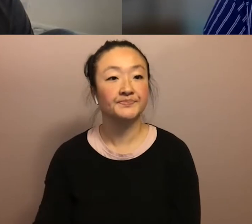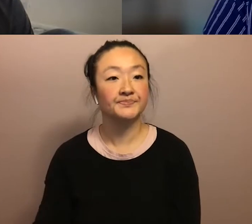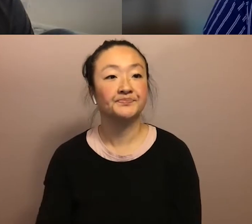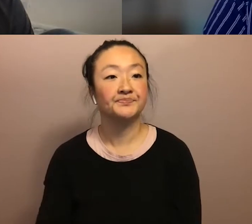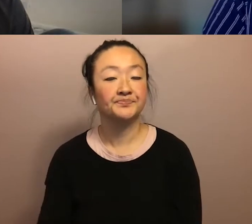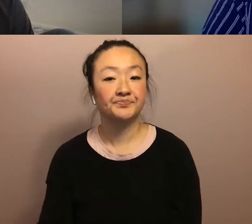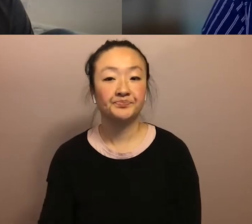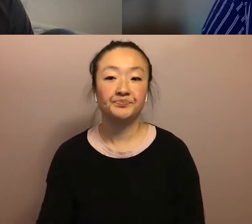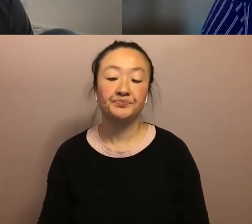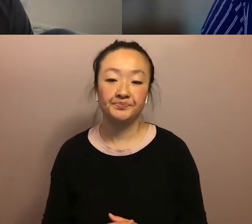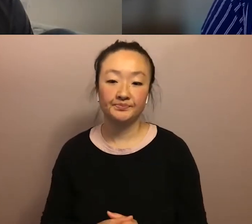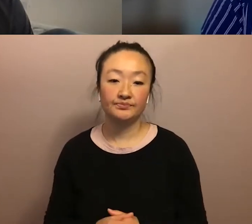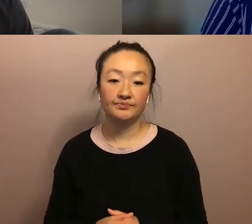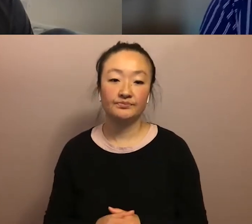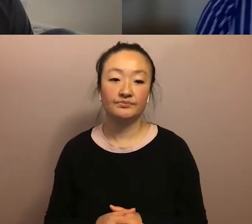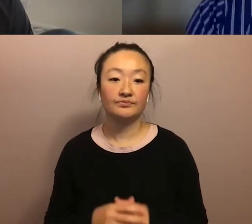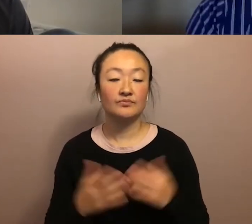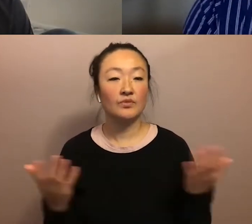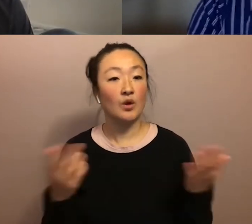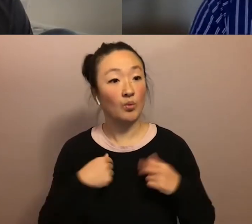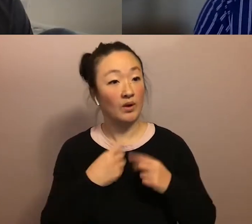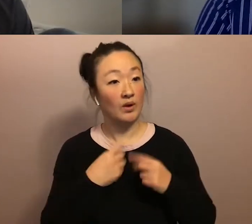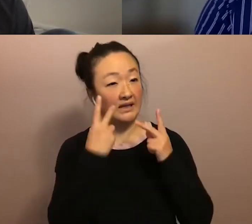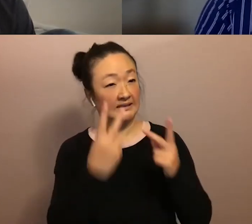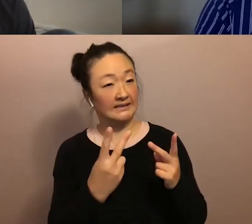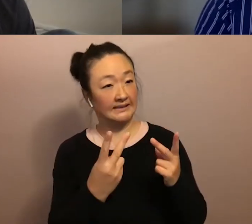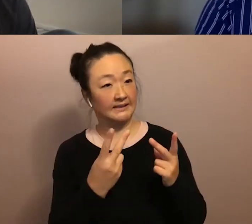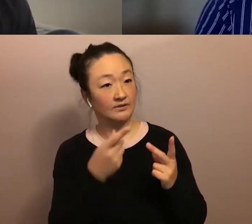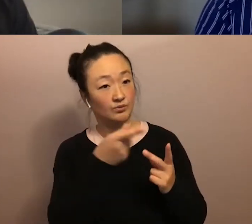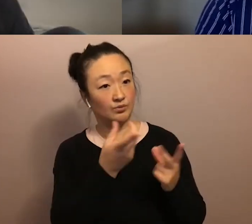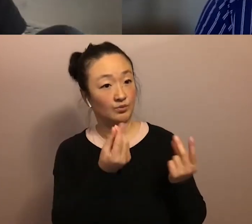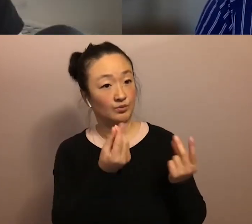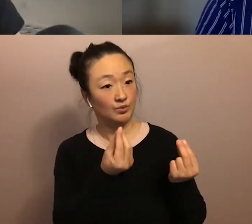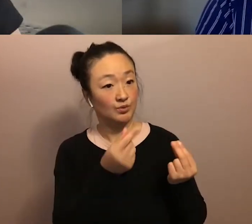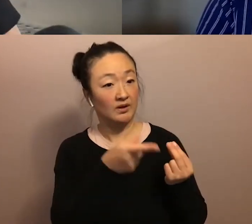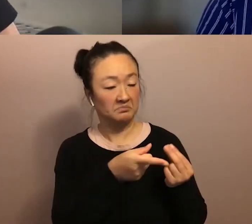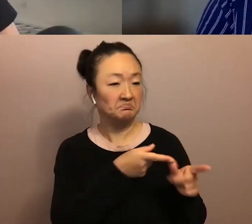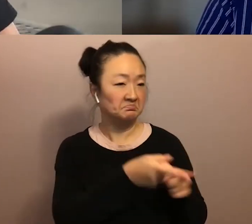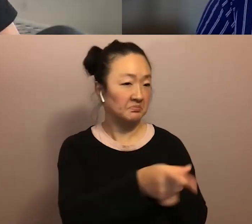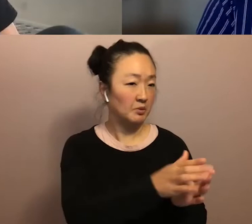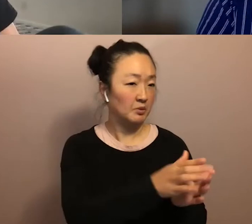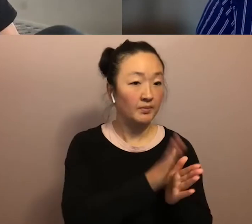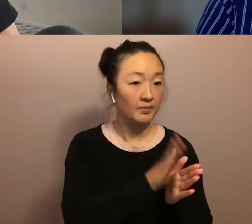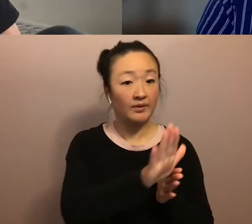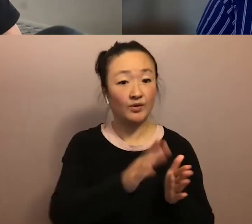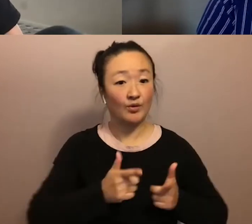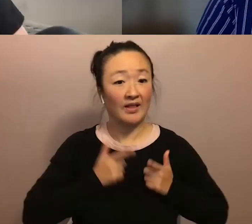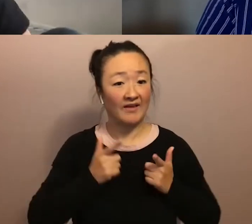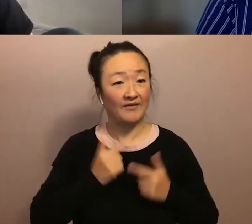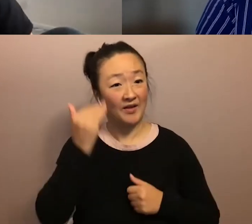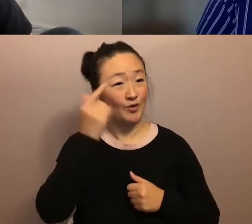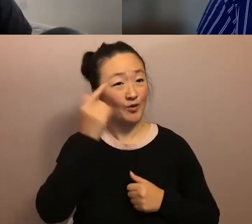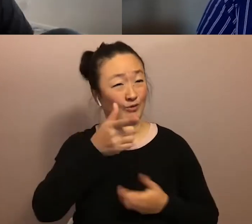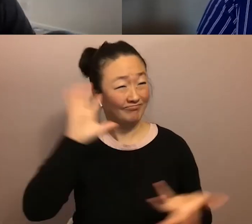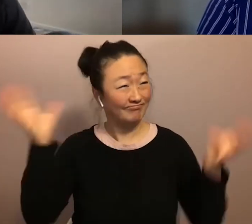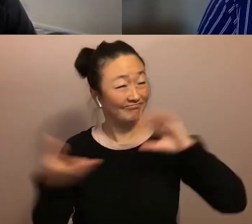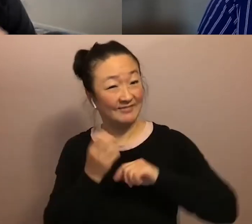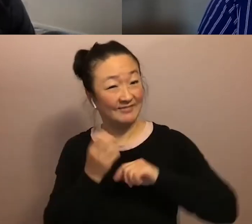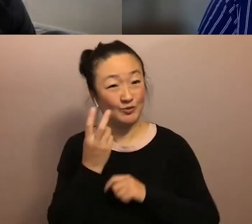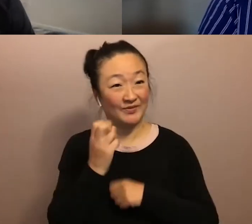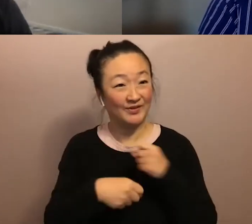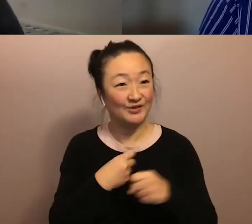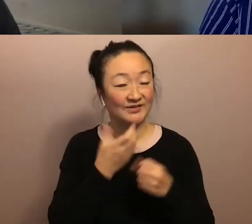part of what I see you doing, not just in this book, but in your life, because I've known you for like 12 years. Um,